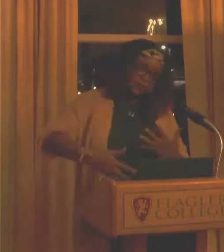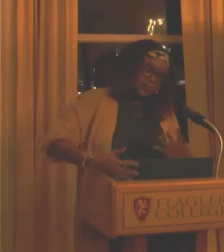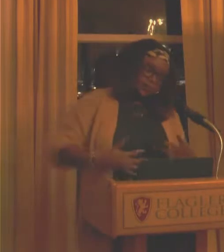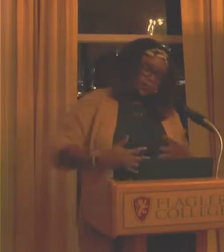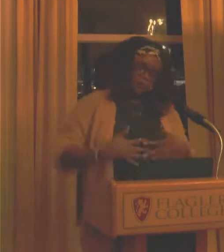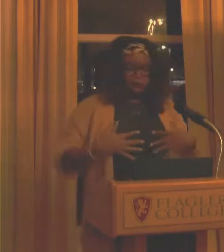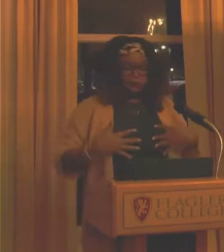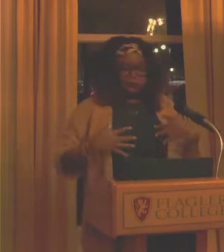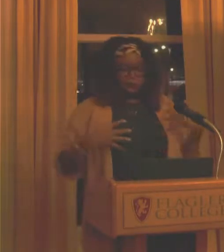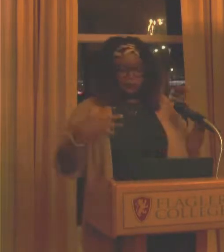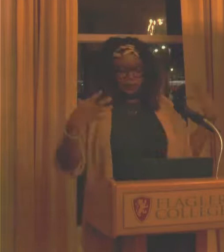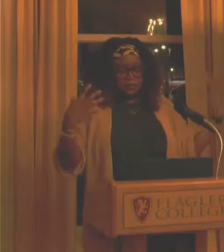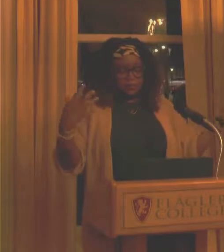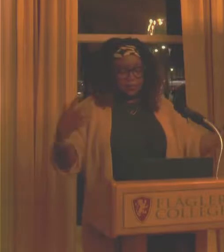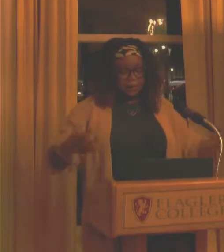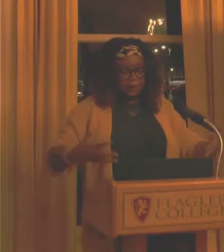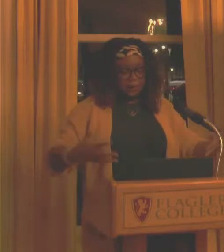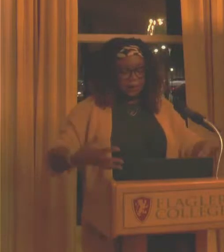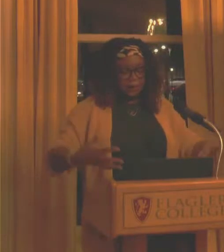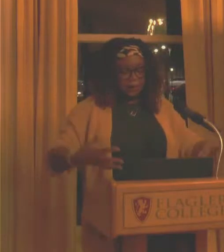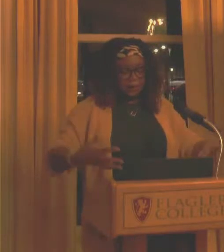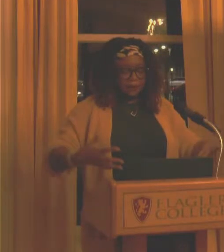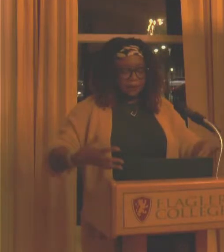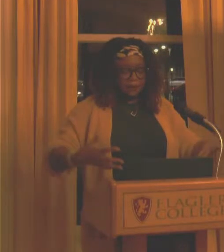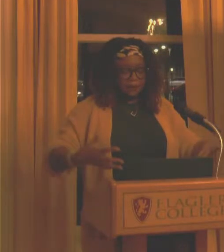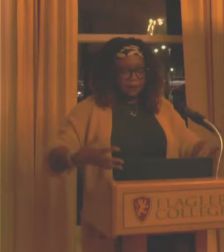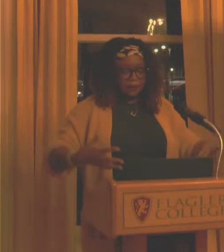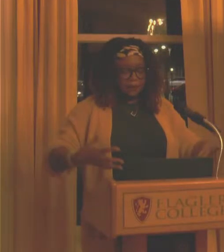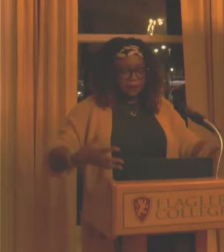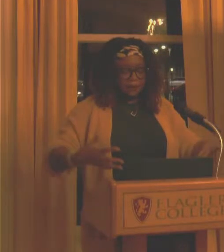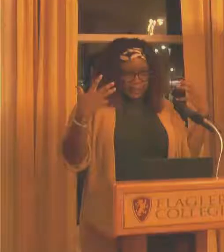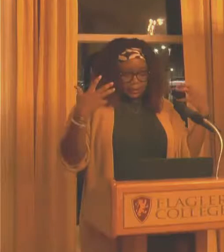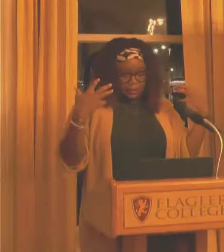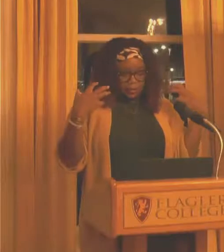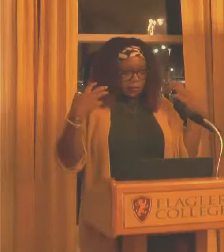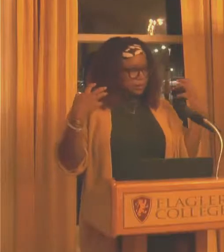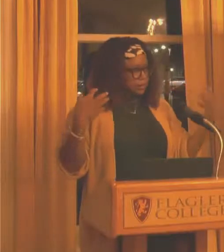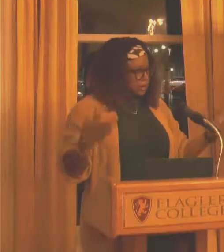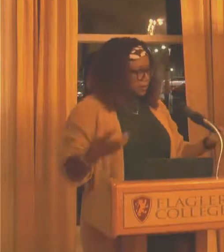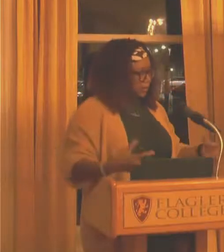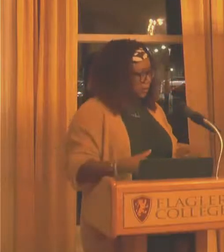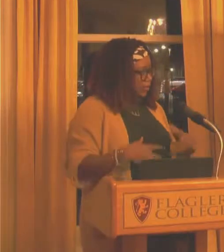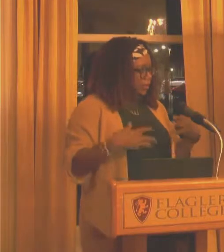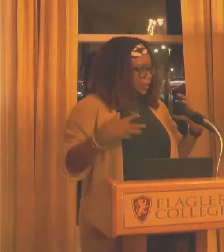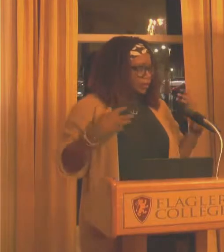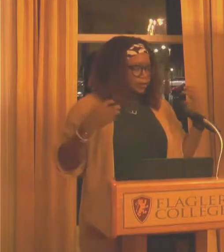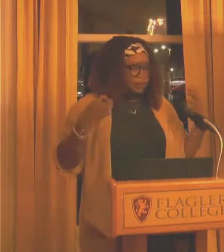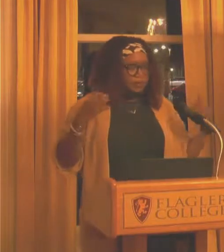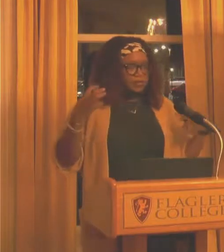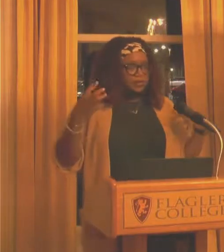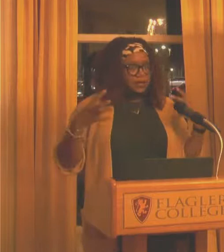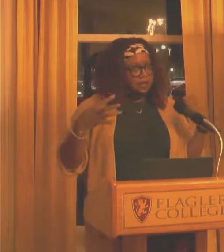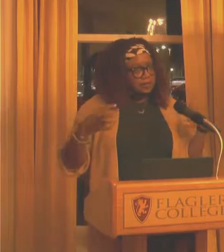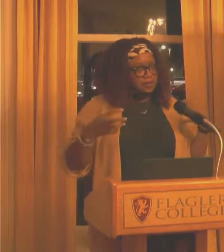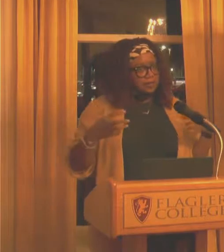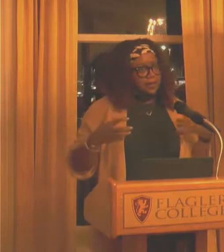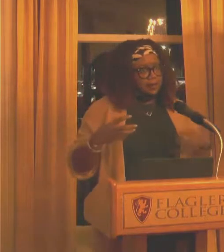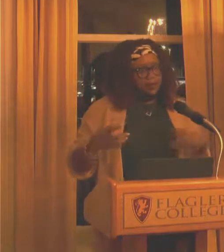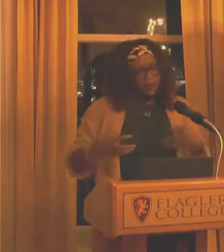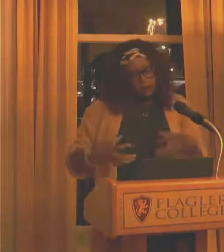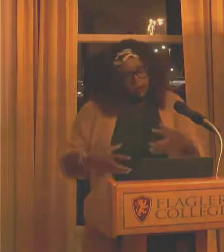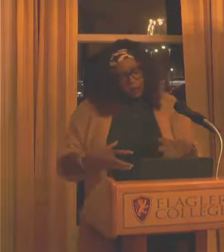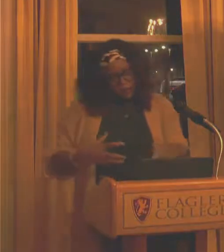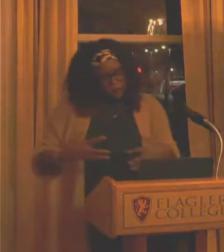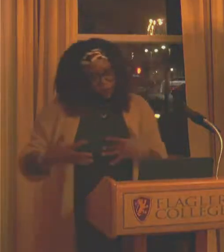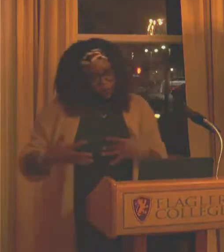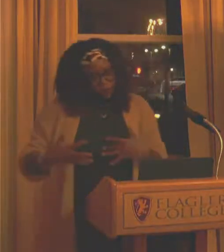electric blue. She's my mom figure. She's my, you know, like, tossing and turning because of all the things that are kind